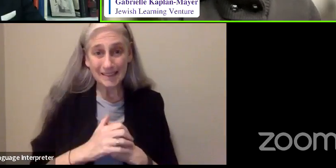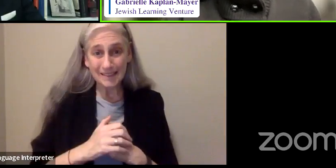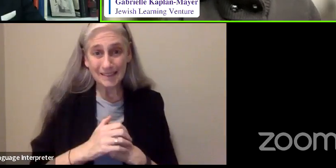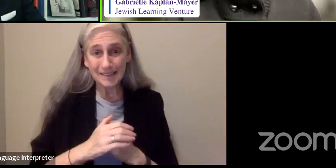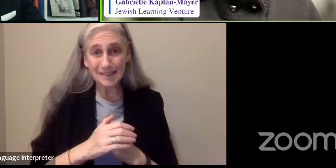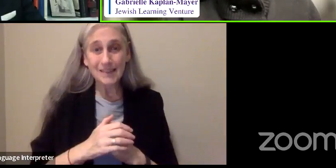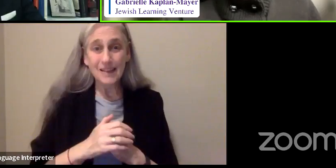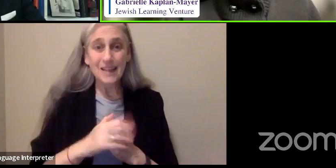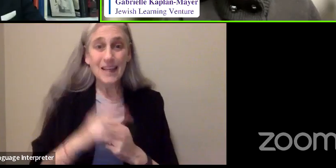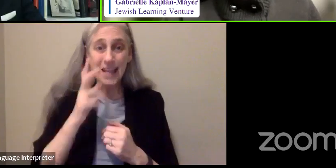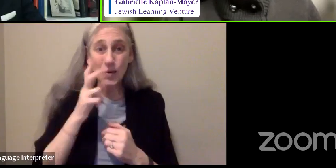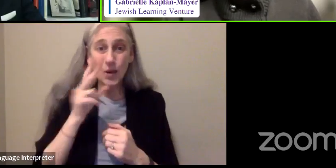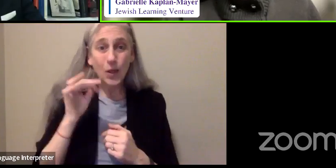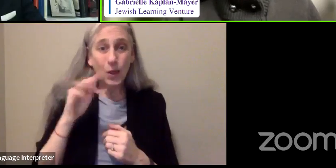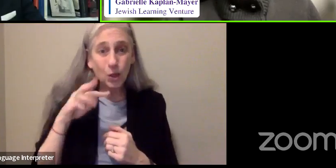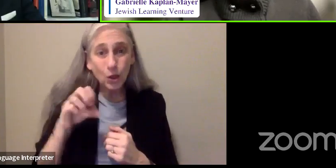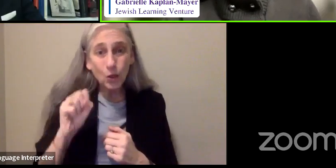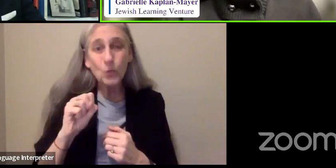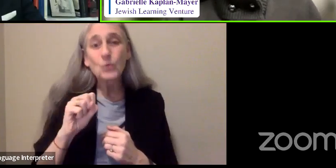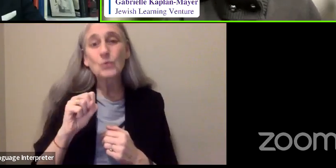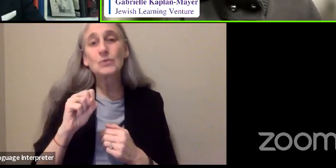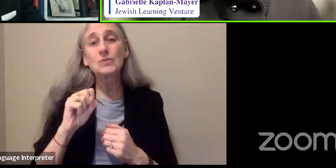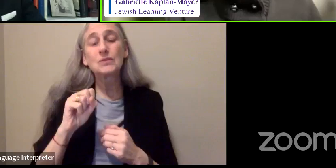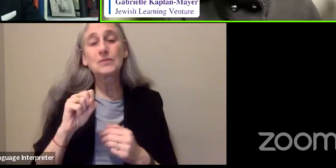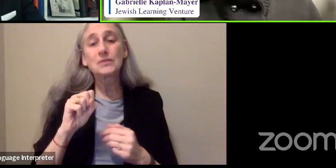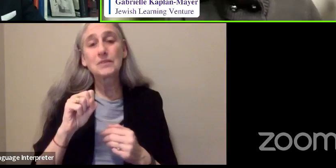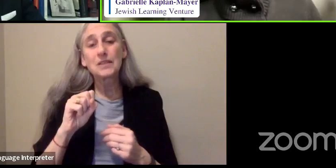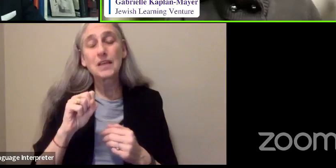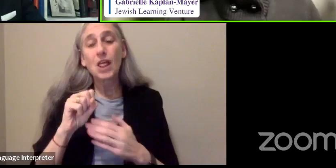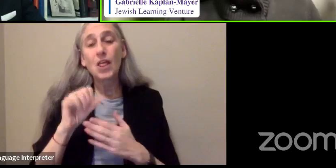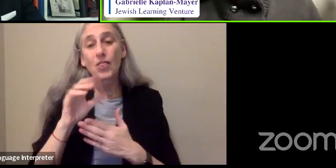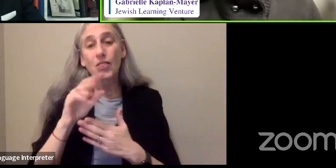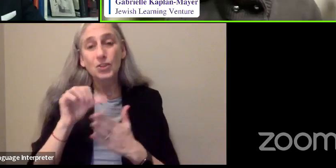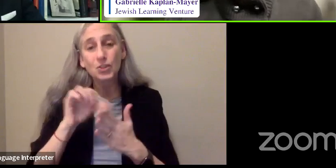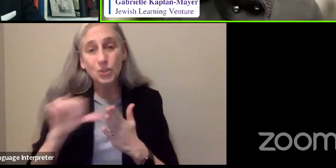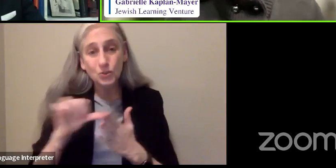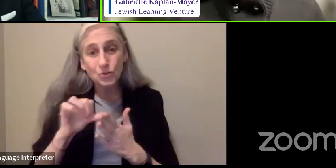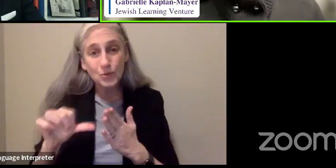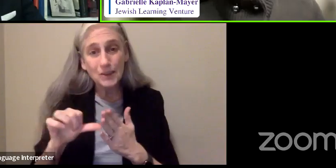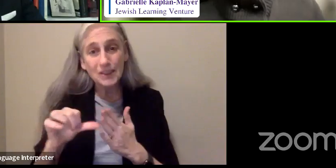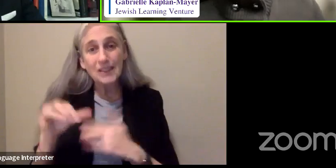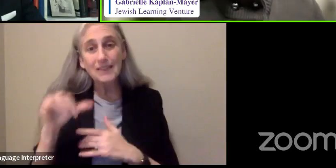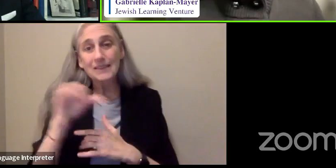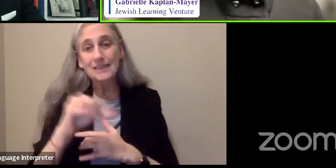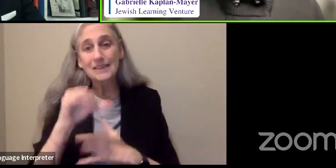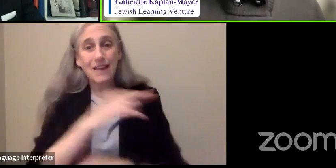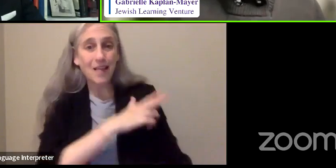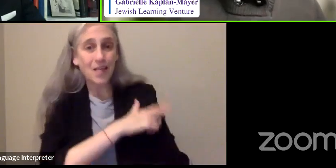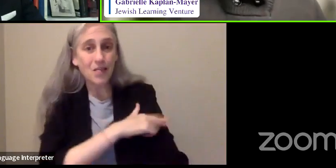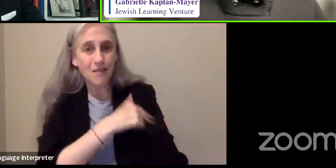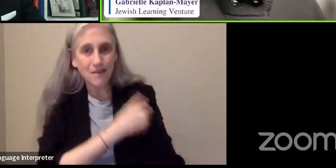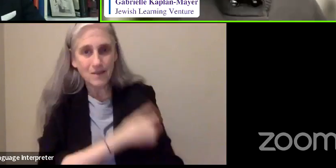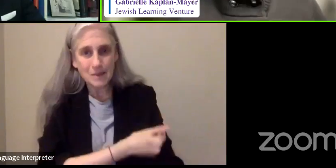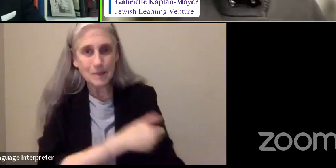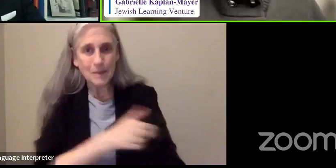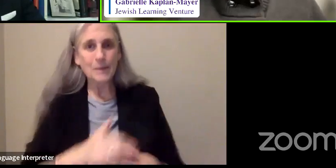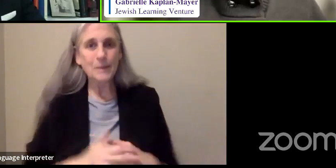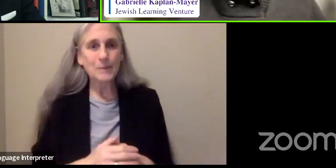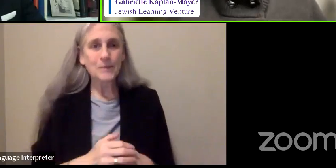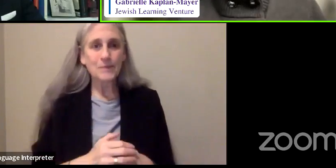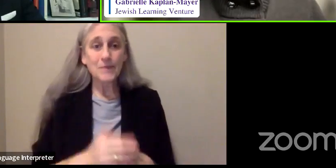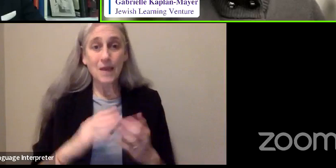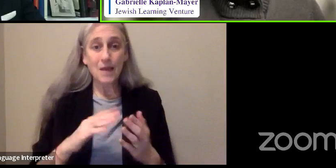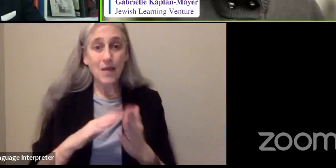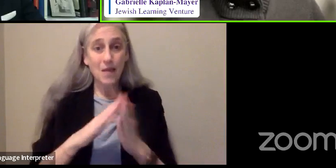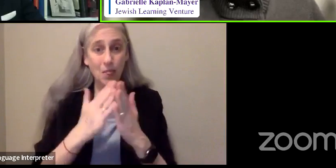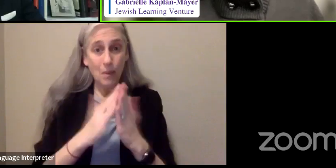and going through the surgery and staying in the hospital. And what we learn in the book,